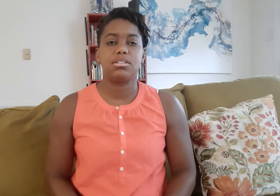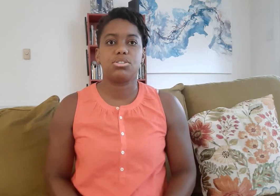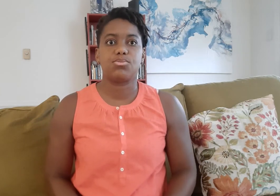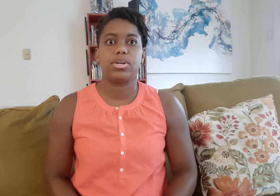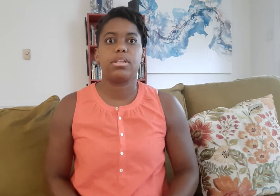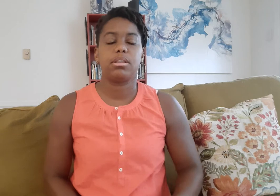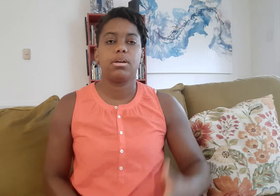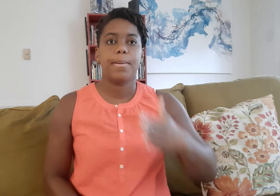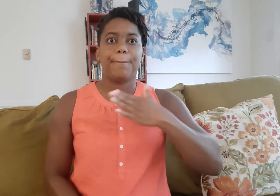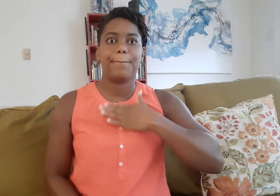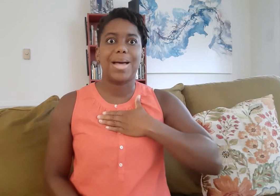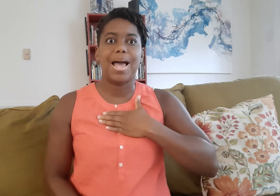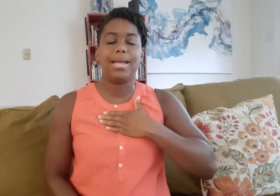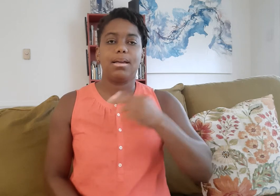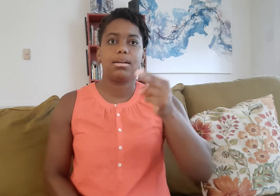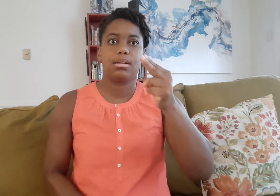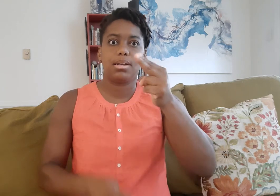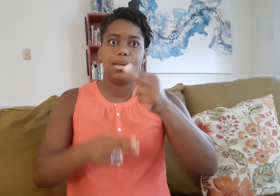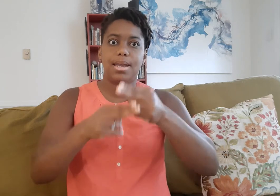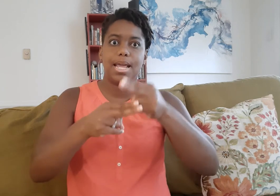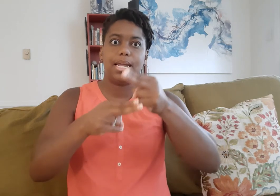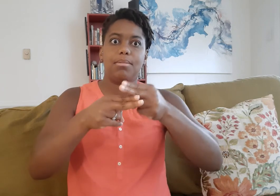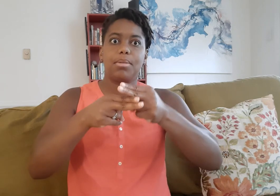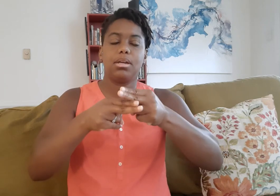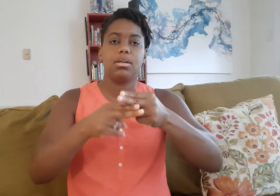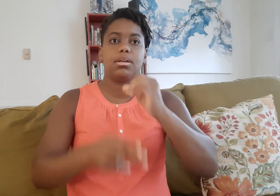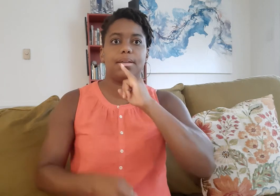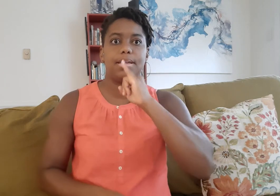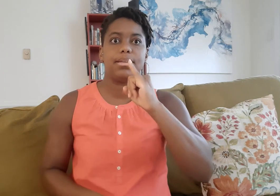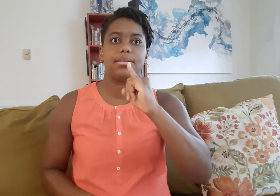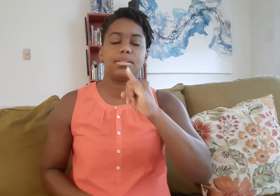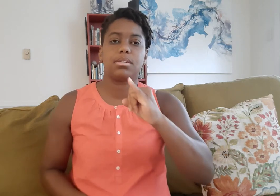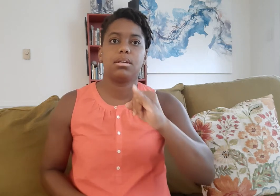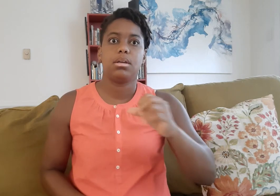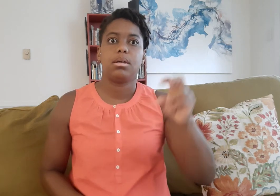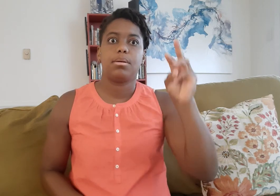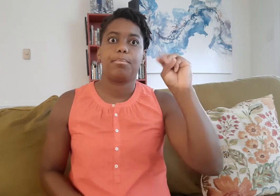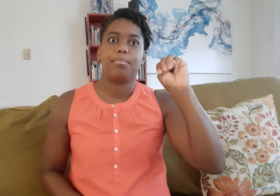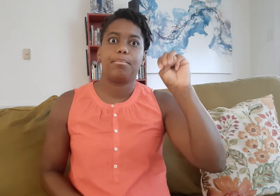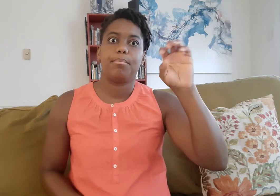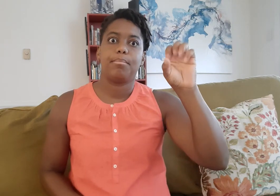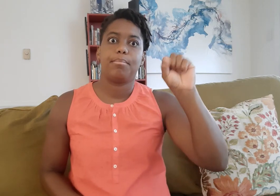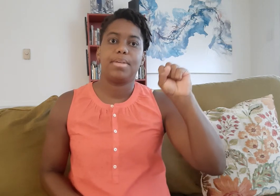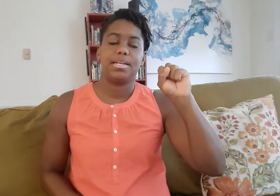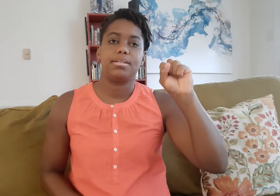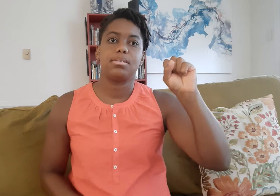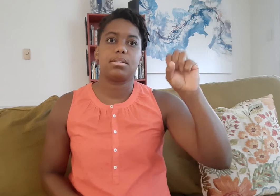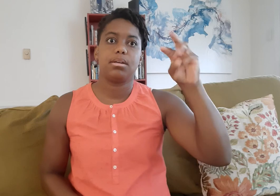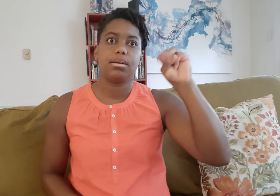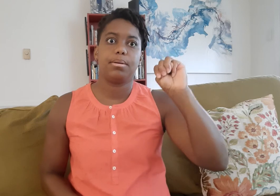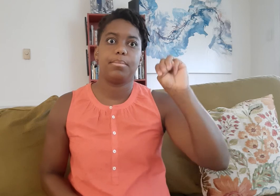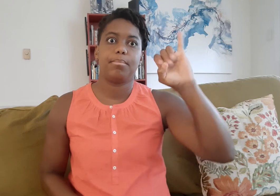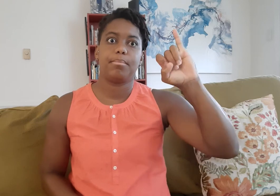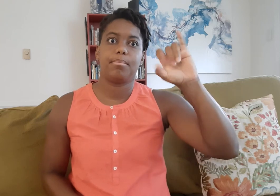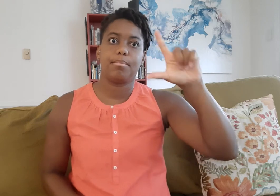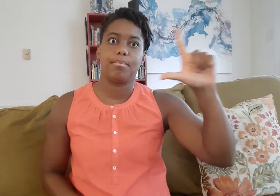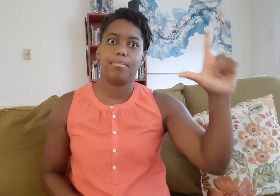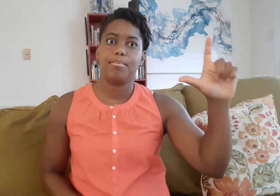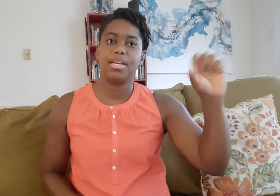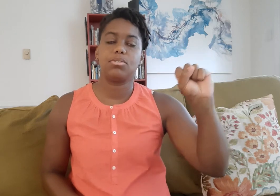with my name is Miss Mills